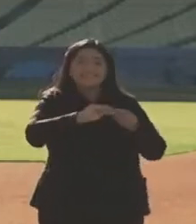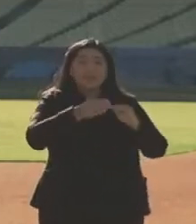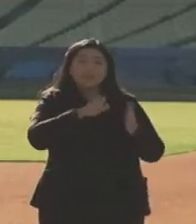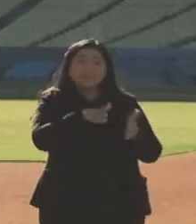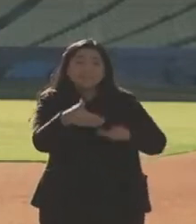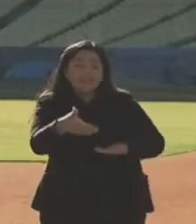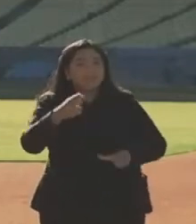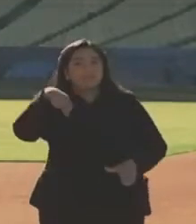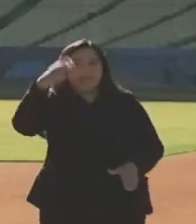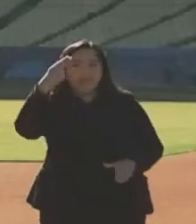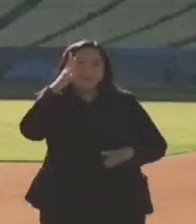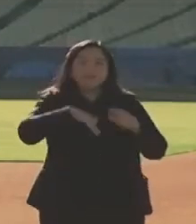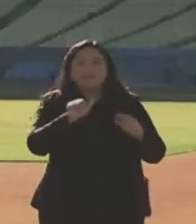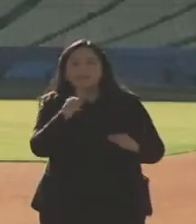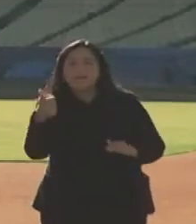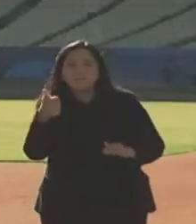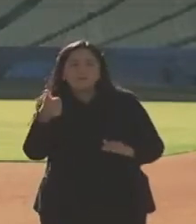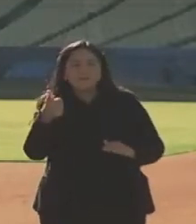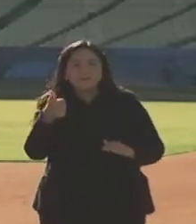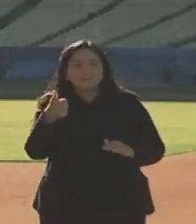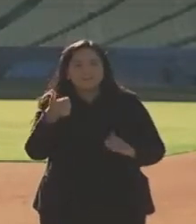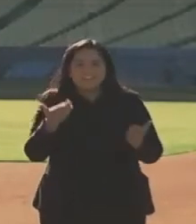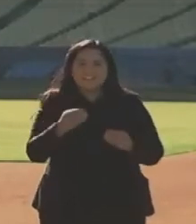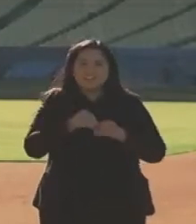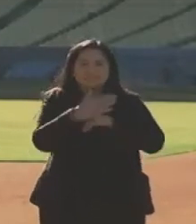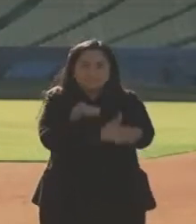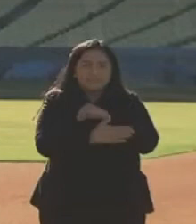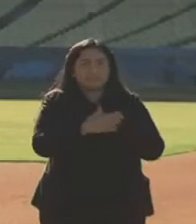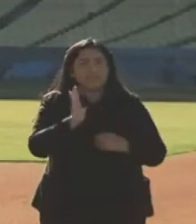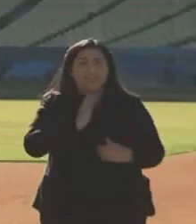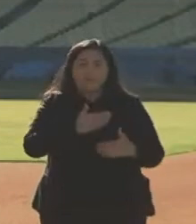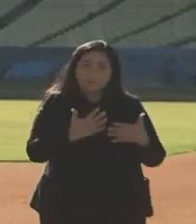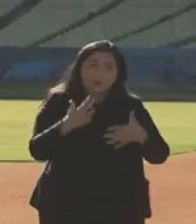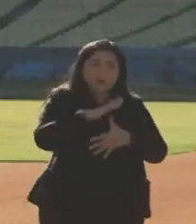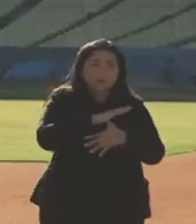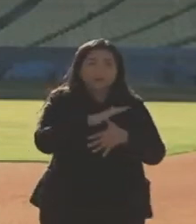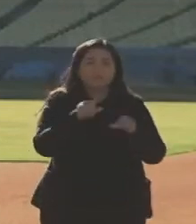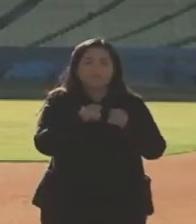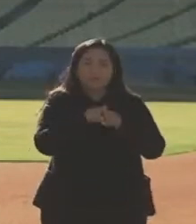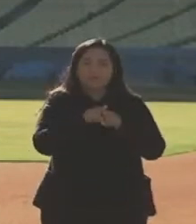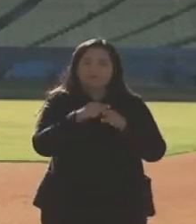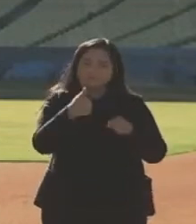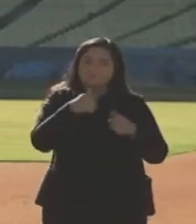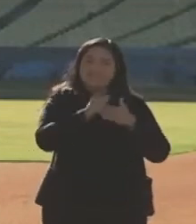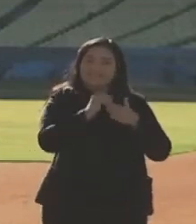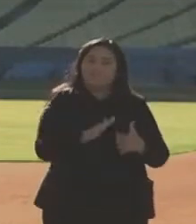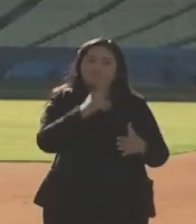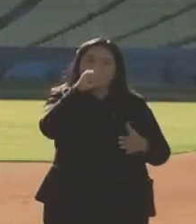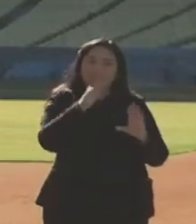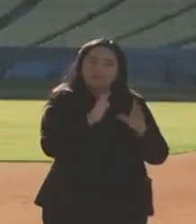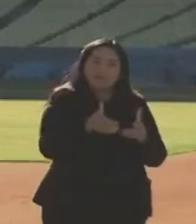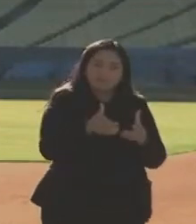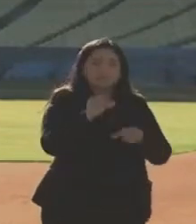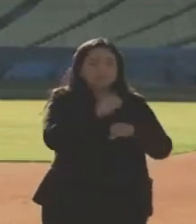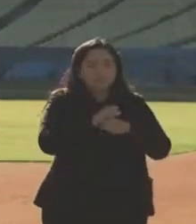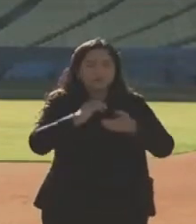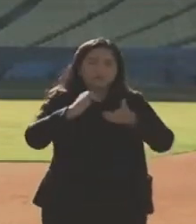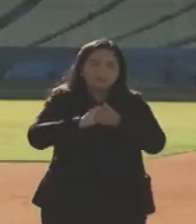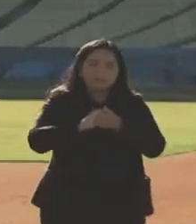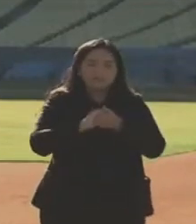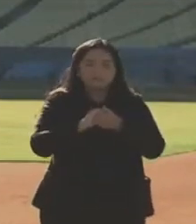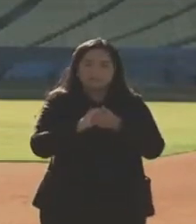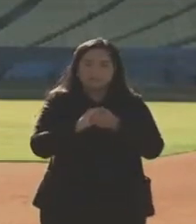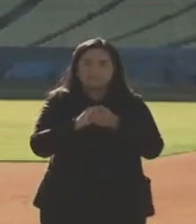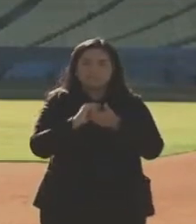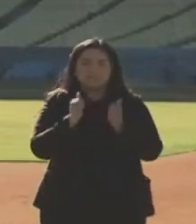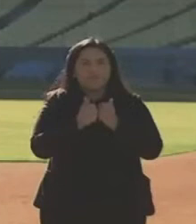So this is critically important. It will be a priority under my leadership as chair of the Black Caucus to work with efforts such as this here